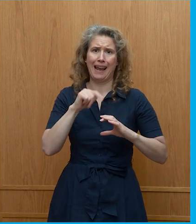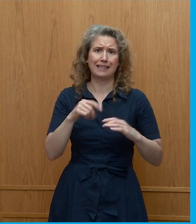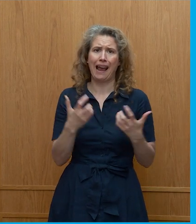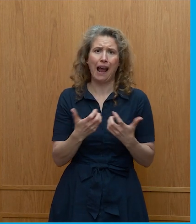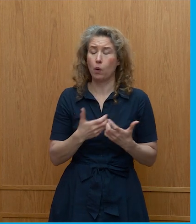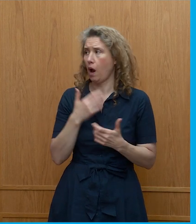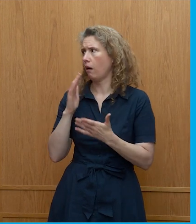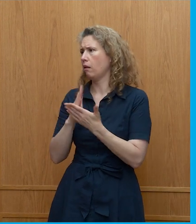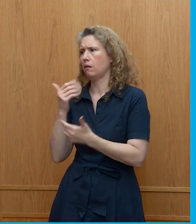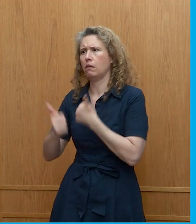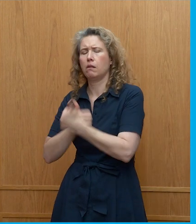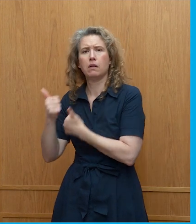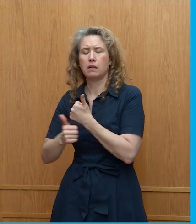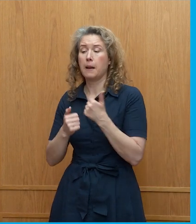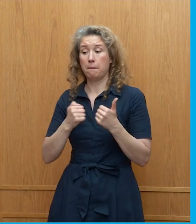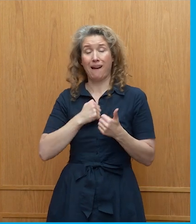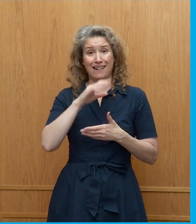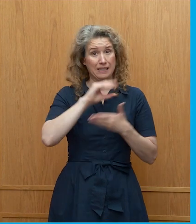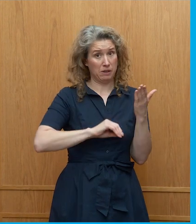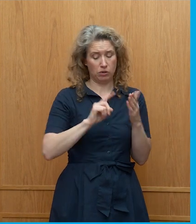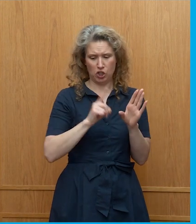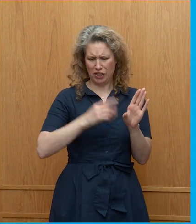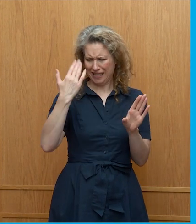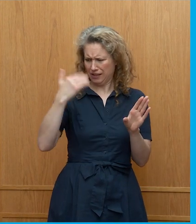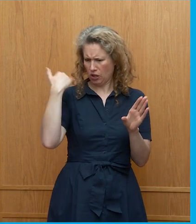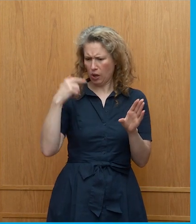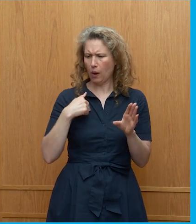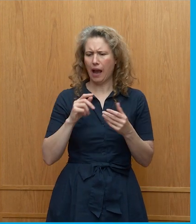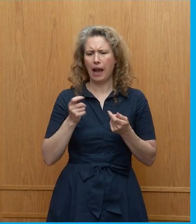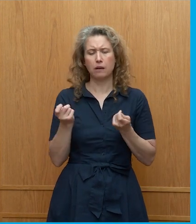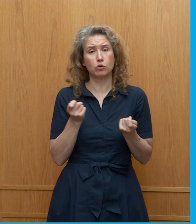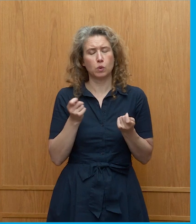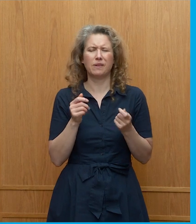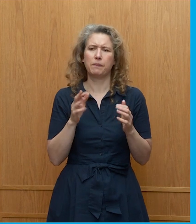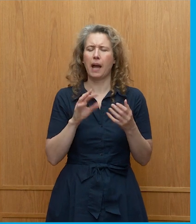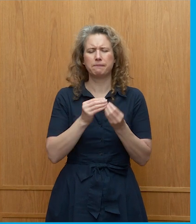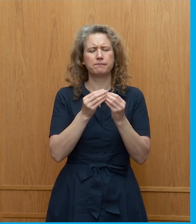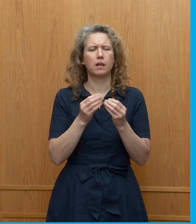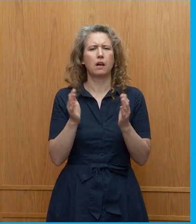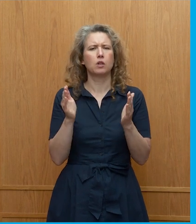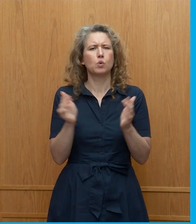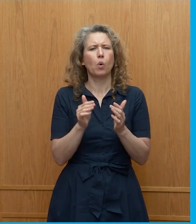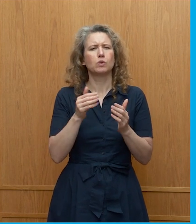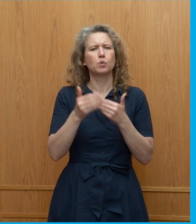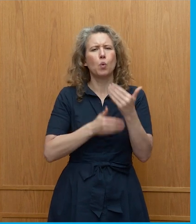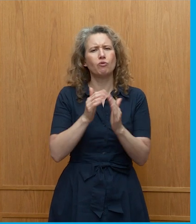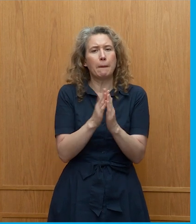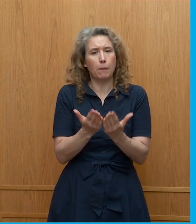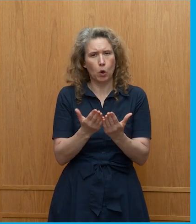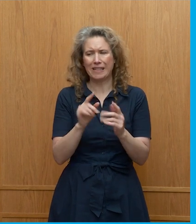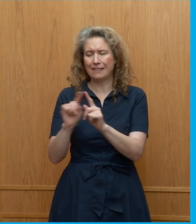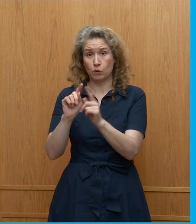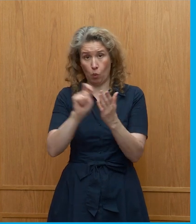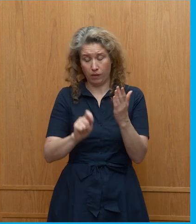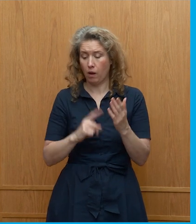you know great that you are doing it my experience years ago I actually produced a short story book um with a bunch of leading authors and the